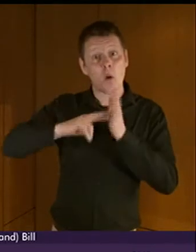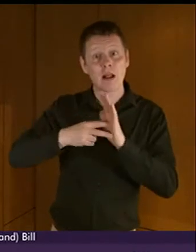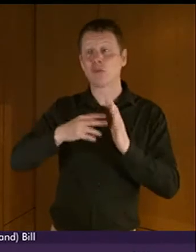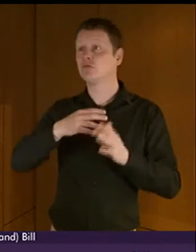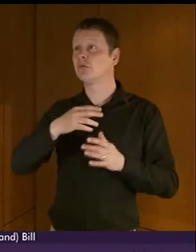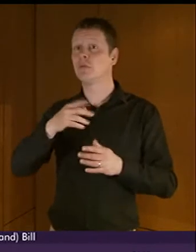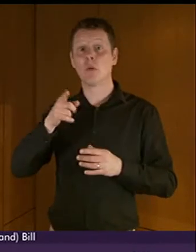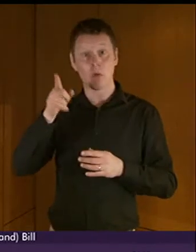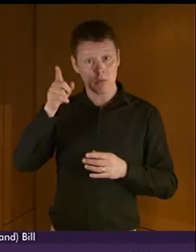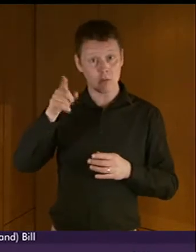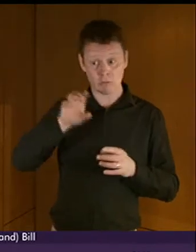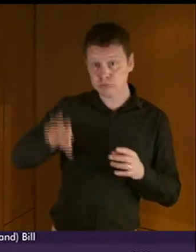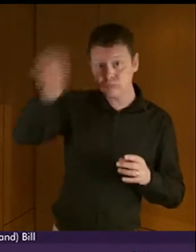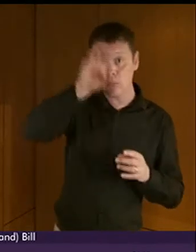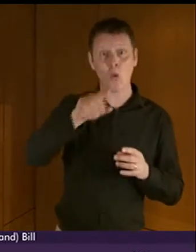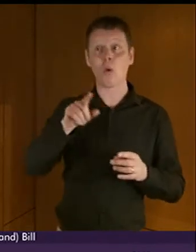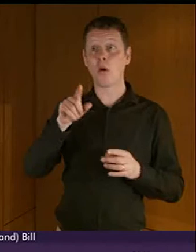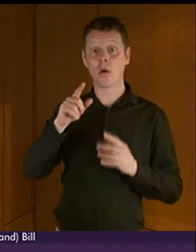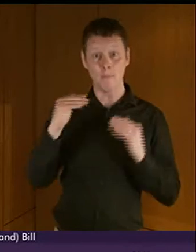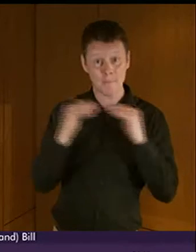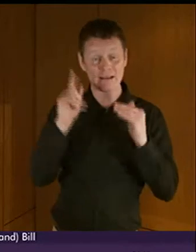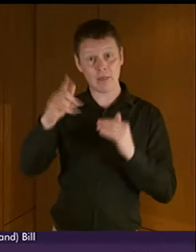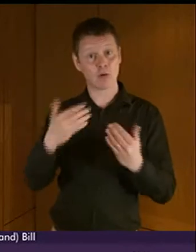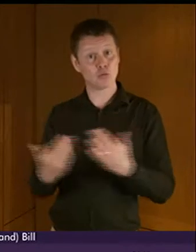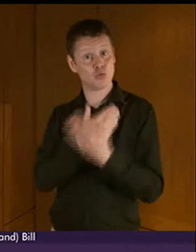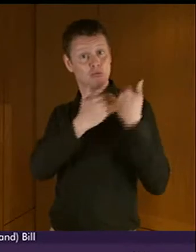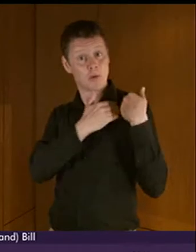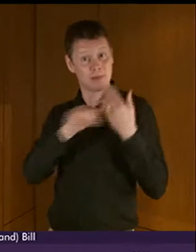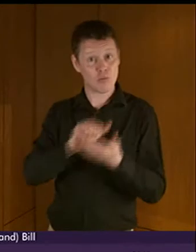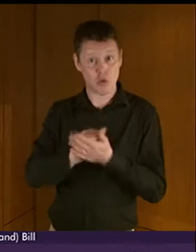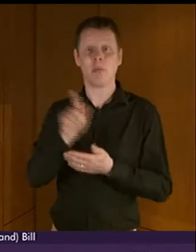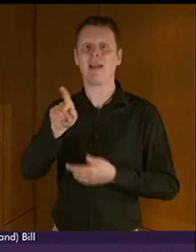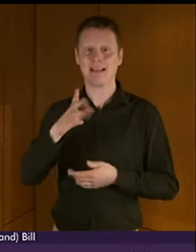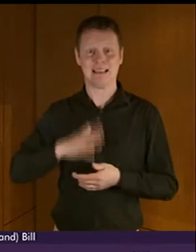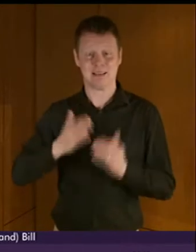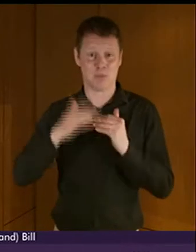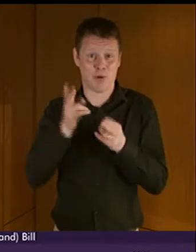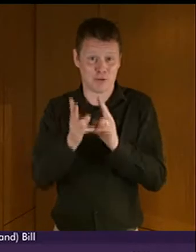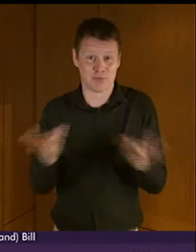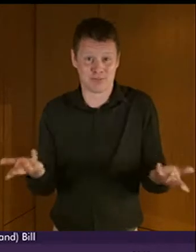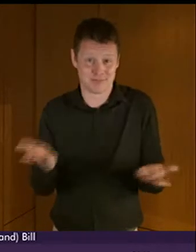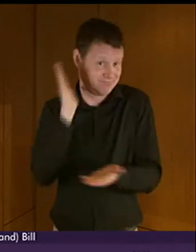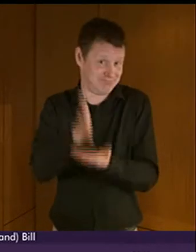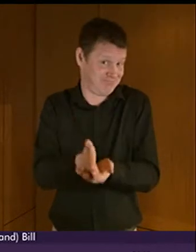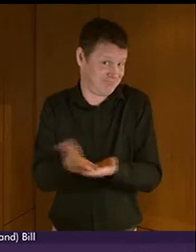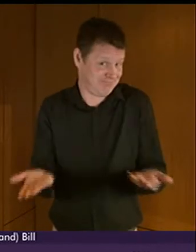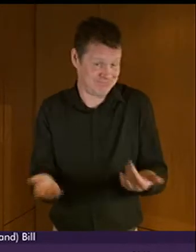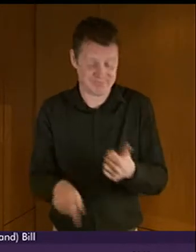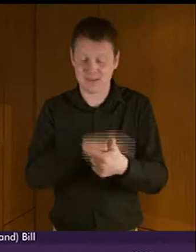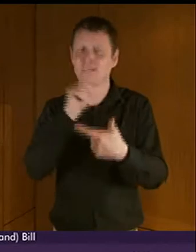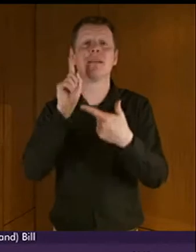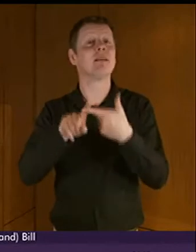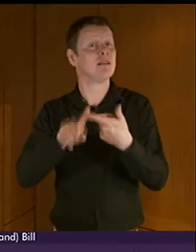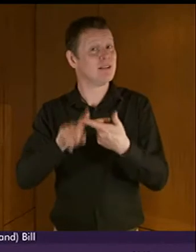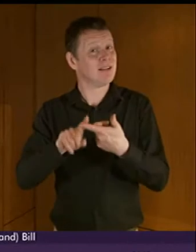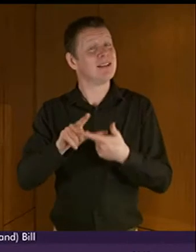they're going to need them. I think we can see that coming. Secondly, we're going to need more people who